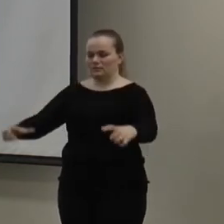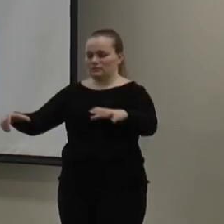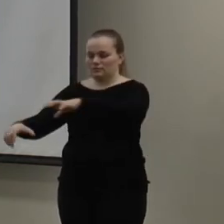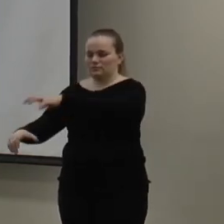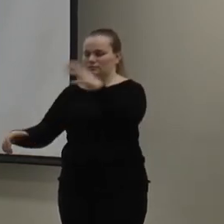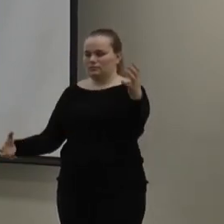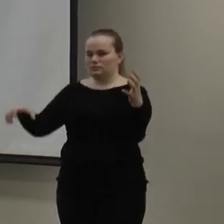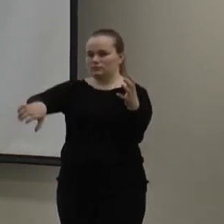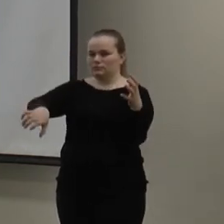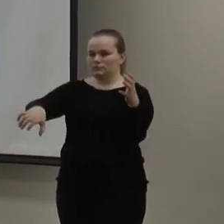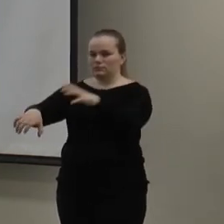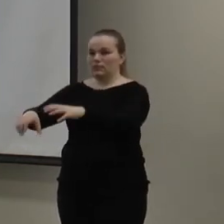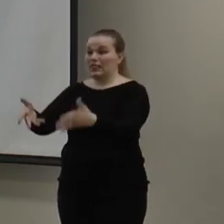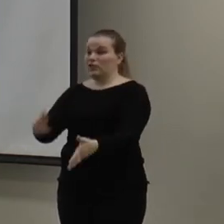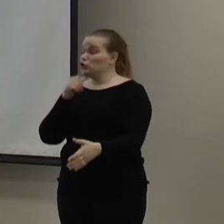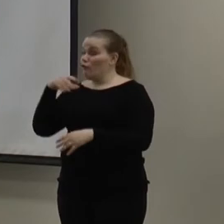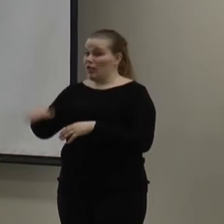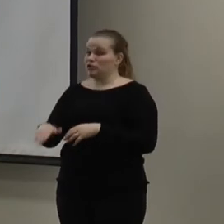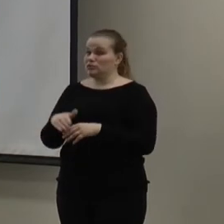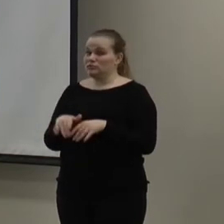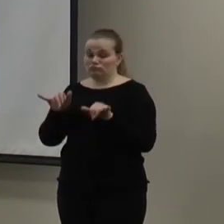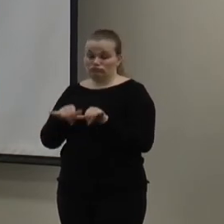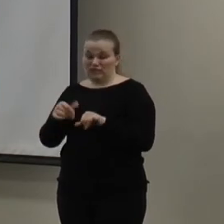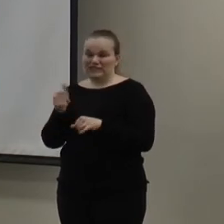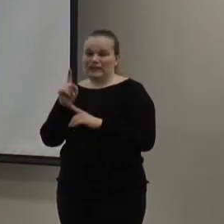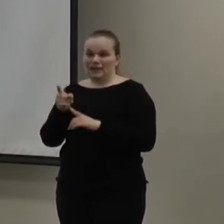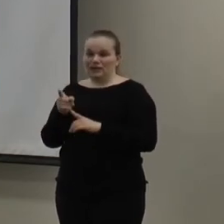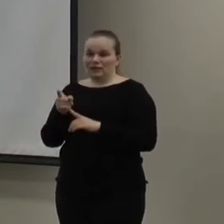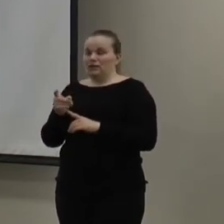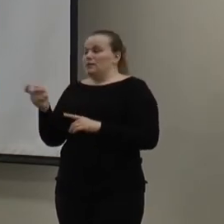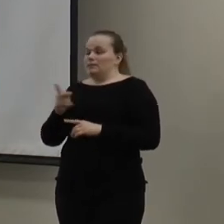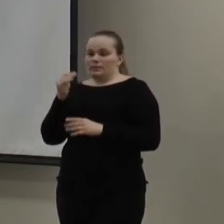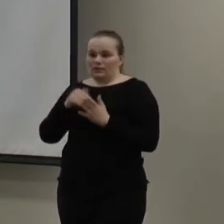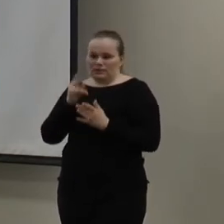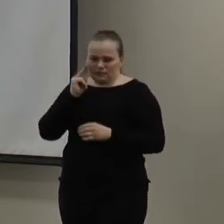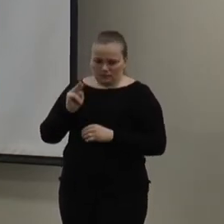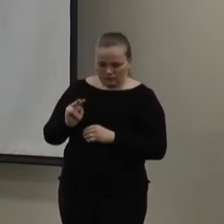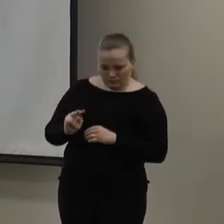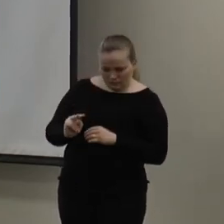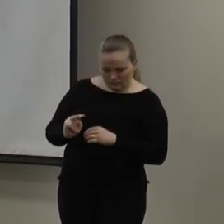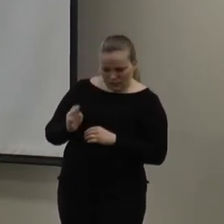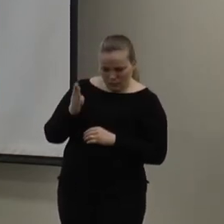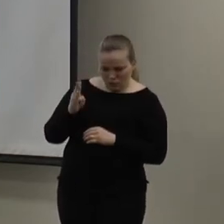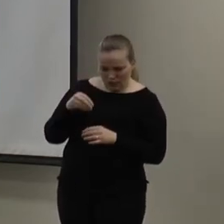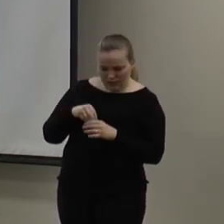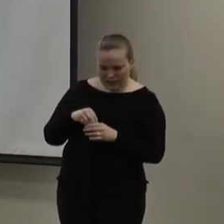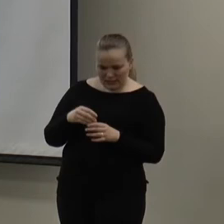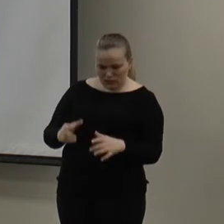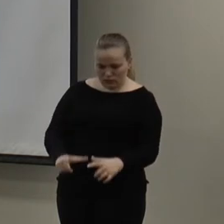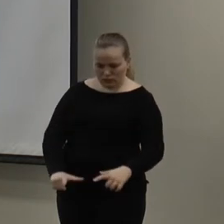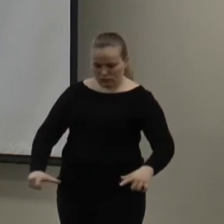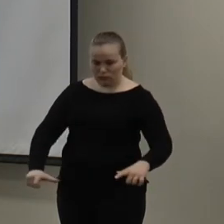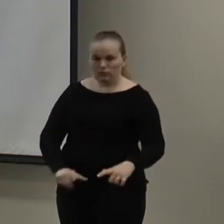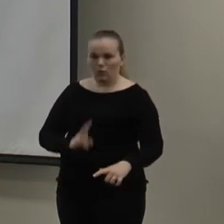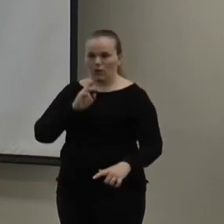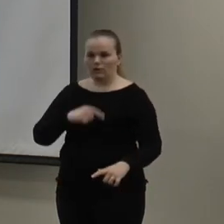And then leave it there, don't flush it, and let sit for about 10 minutes, and then come back and see if that kind of like brown of the tea has seeped into